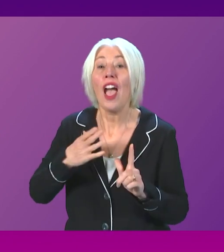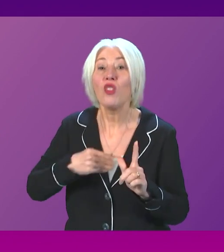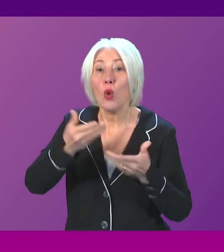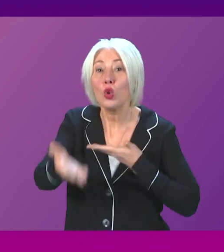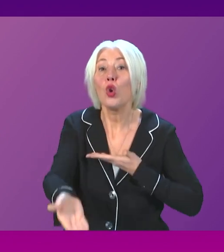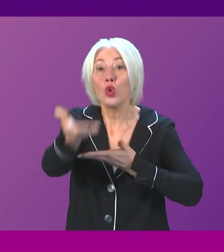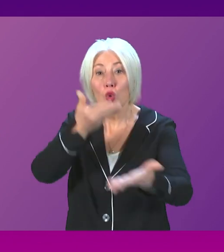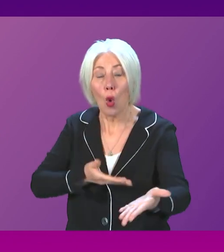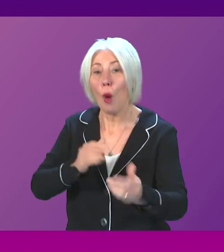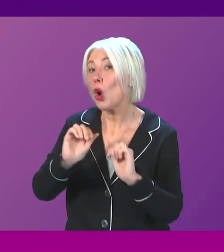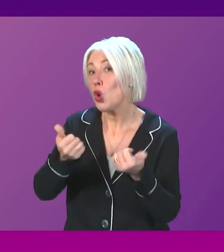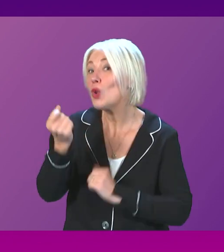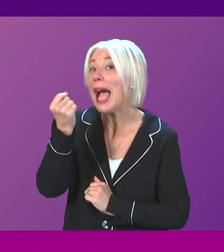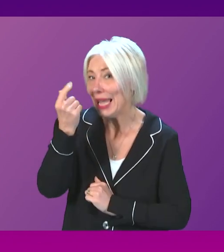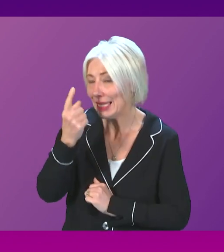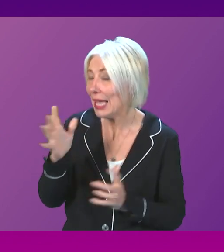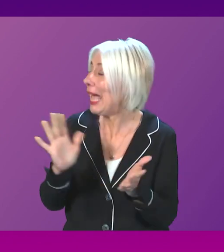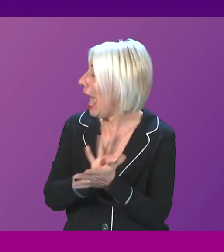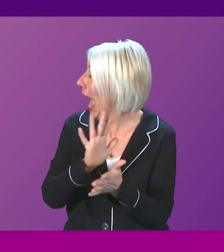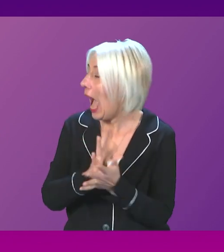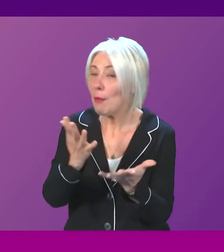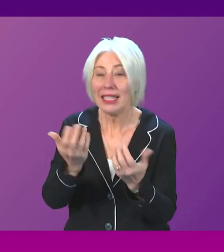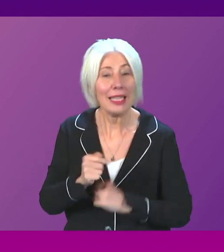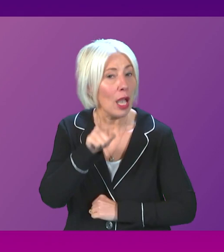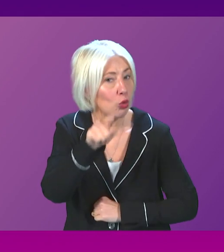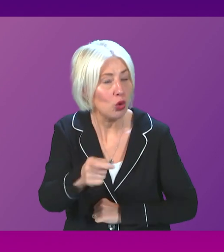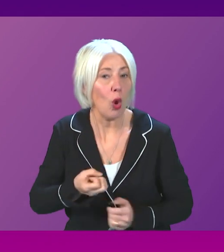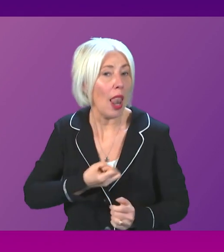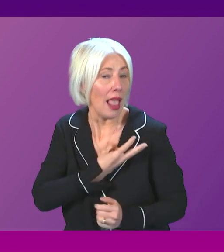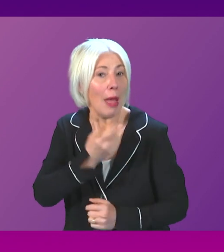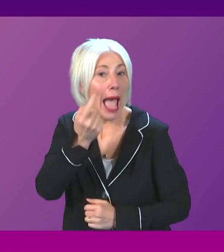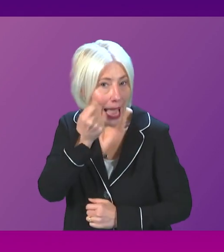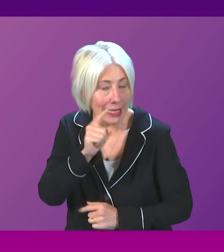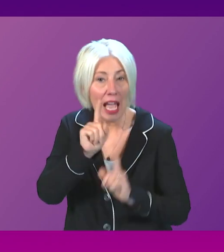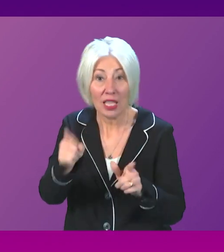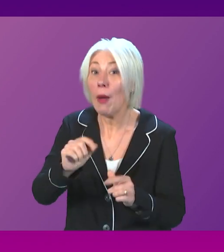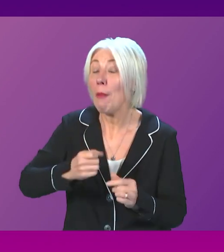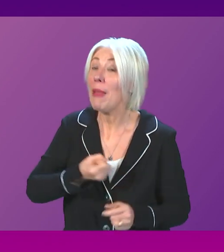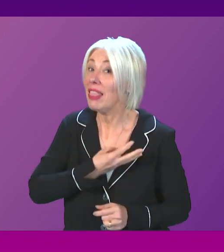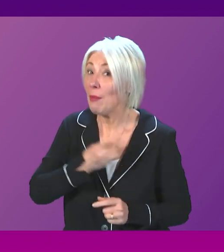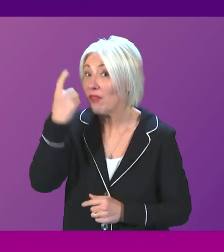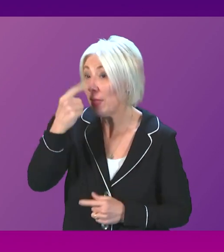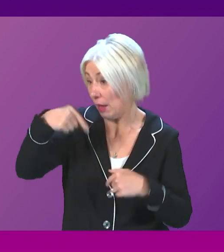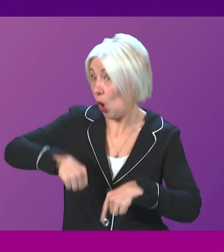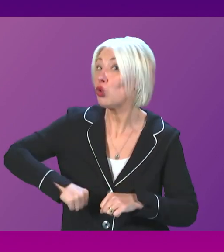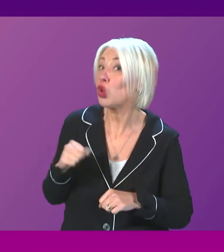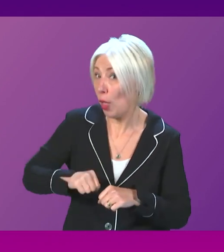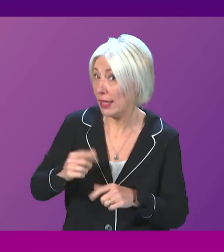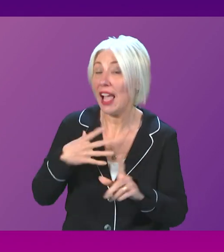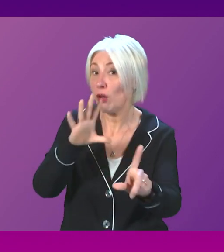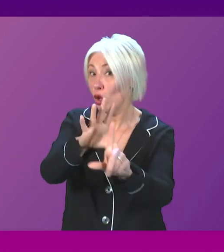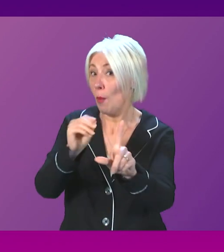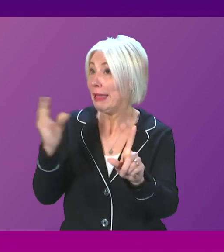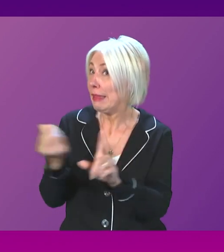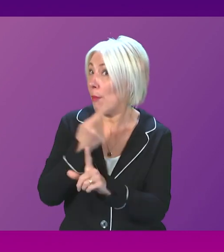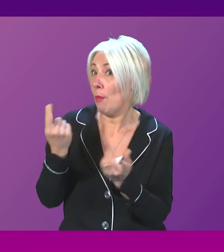of good ideas, I'm happy to accept them when they come from Labour. Perhaps Labour needs to look at Scotland and start emulating some of what